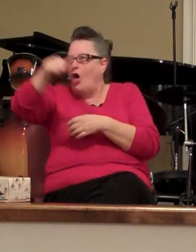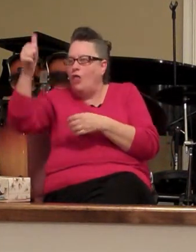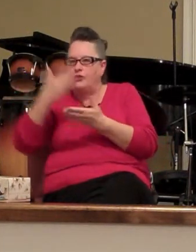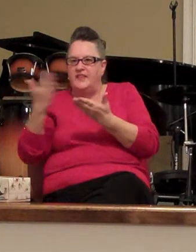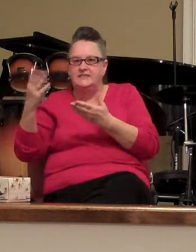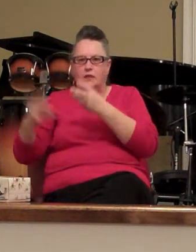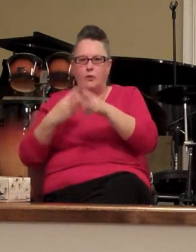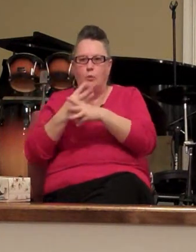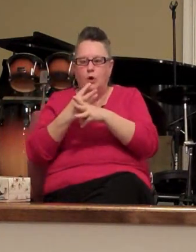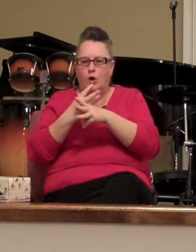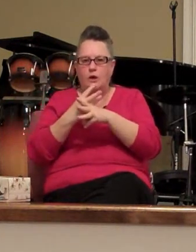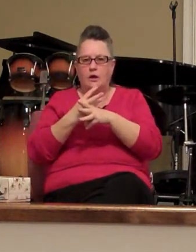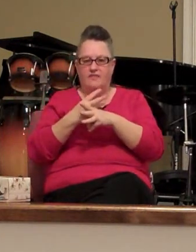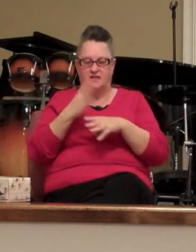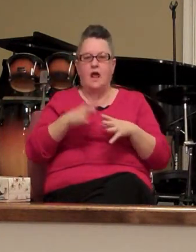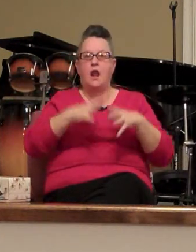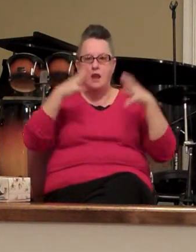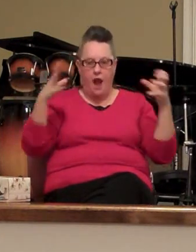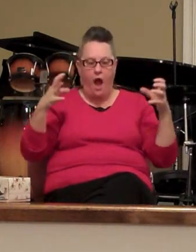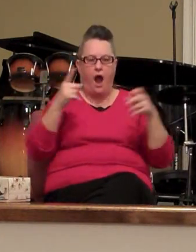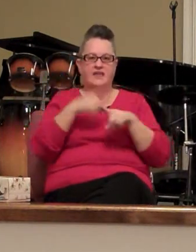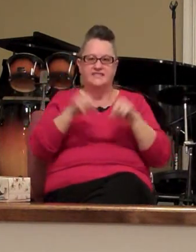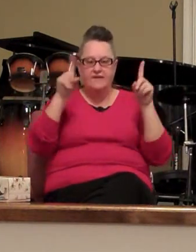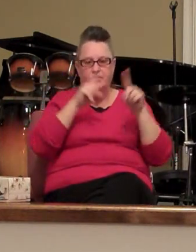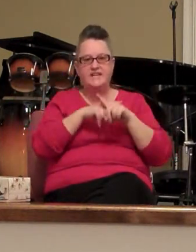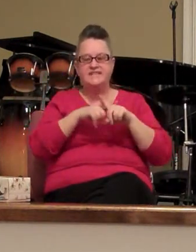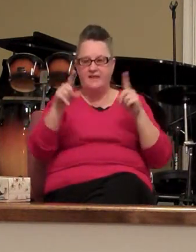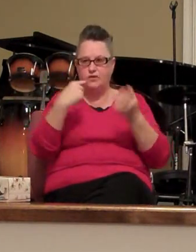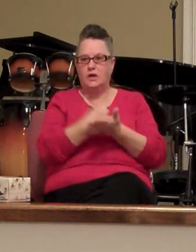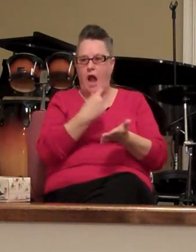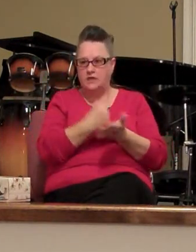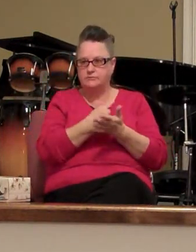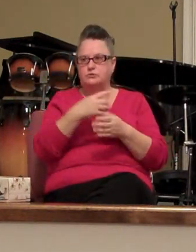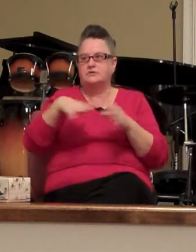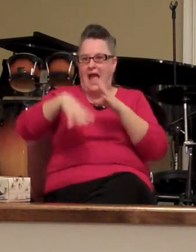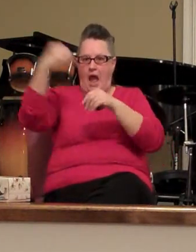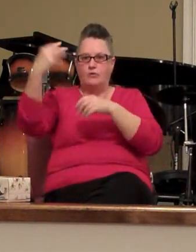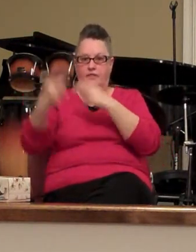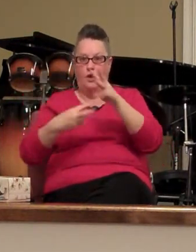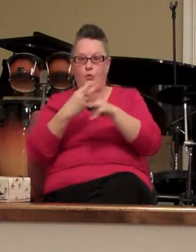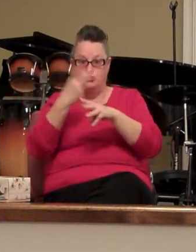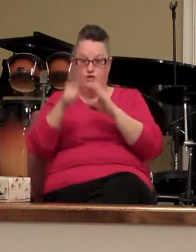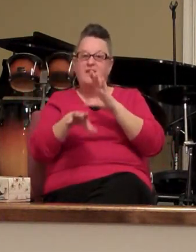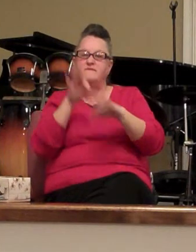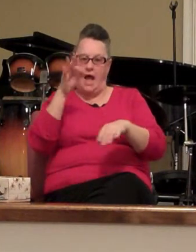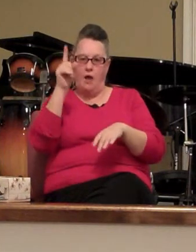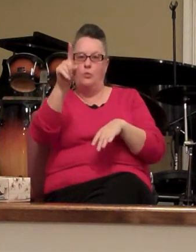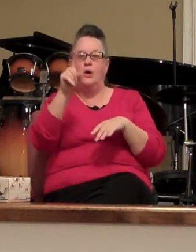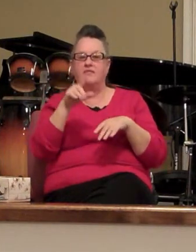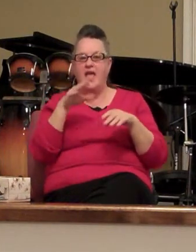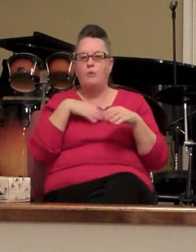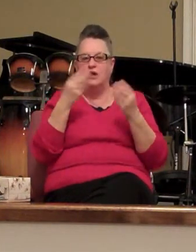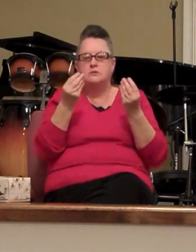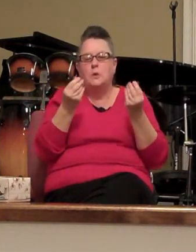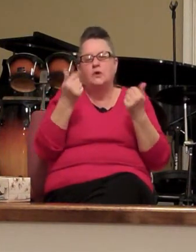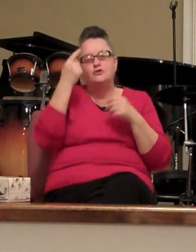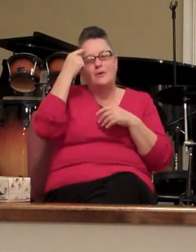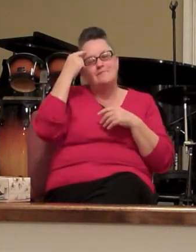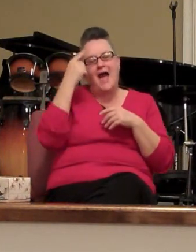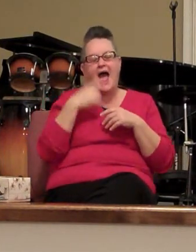my friend there's a bunch of different doctrines out there and you can find one that will soothe your conscience and soothe your soul